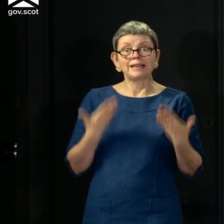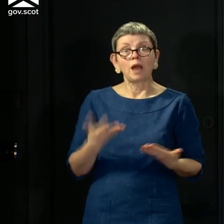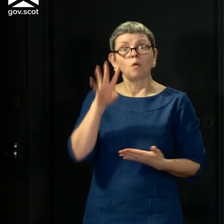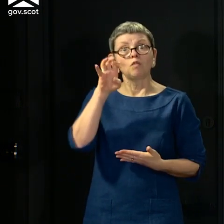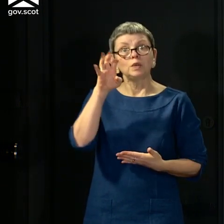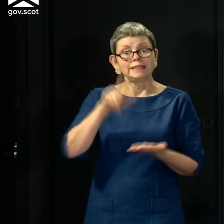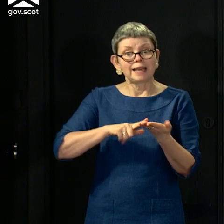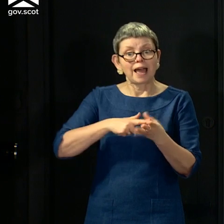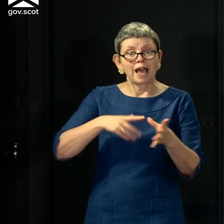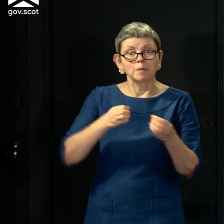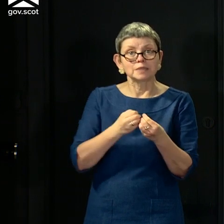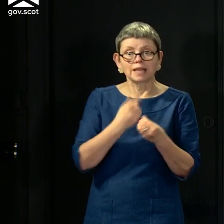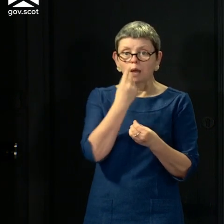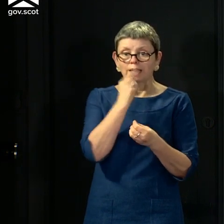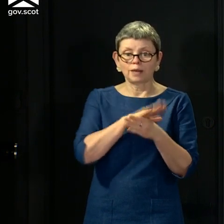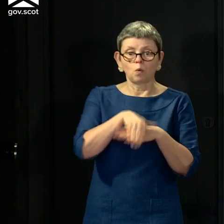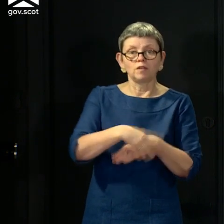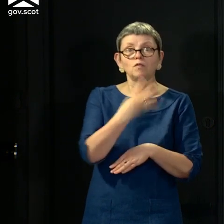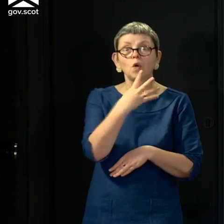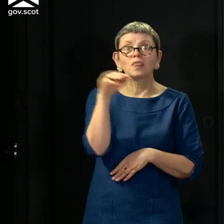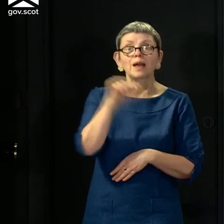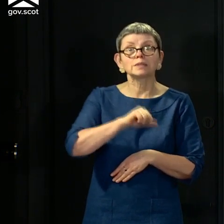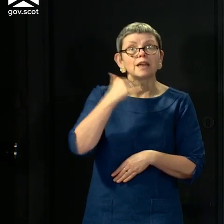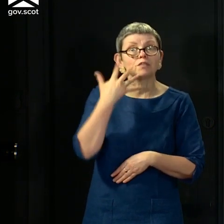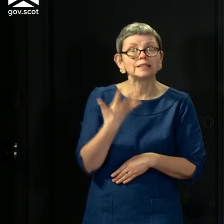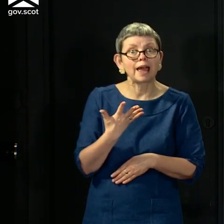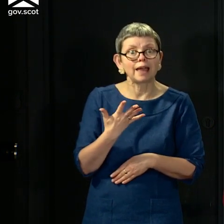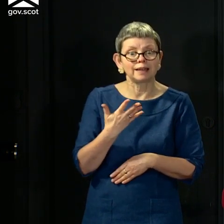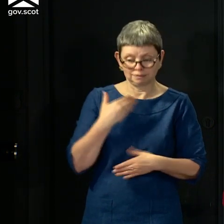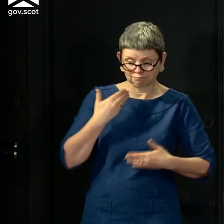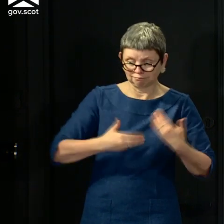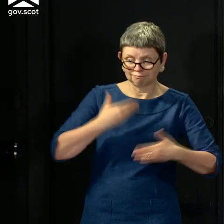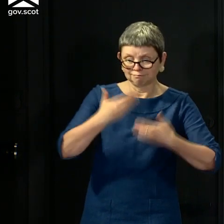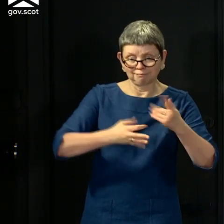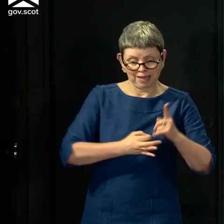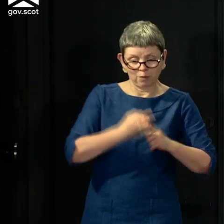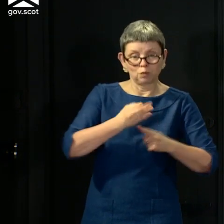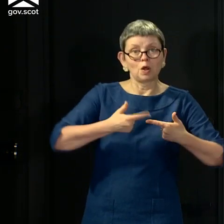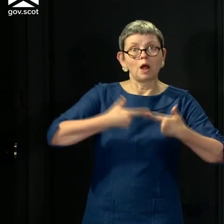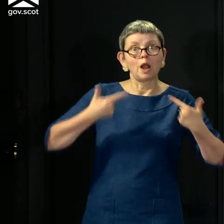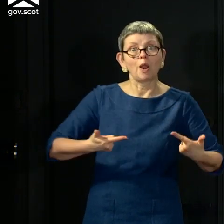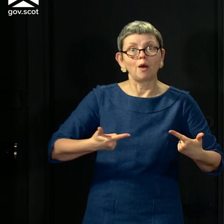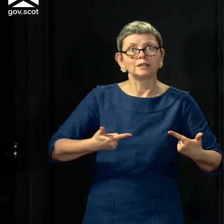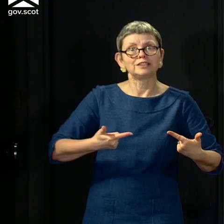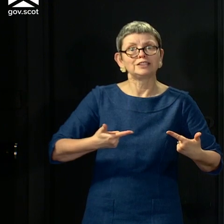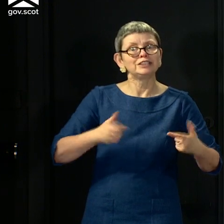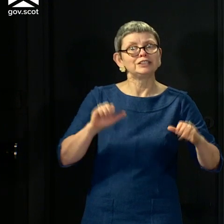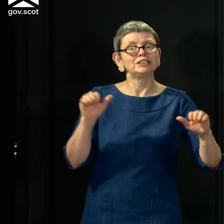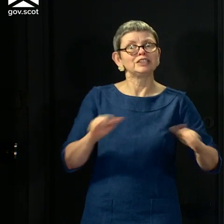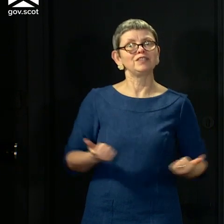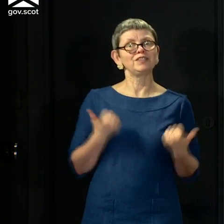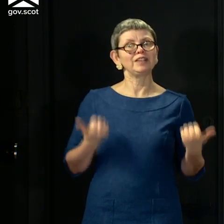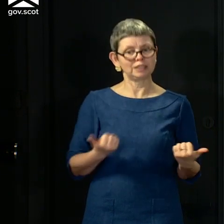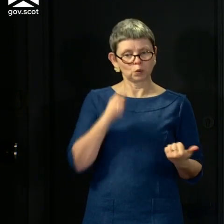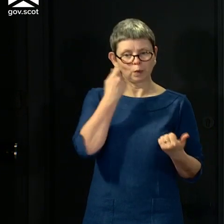within them right now over 4,000 tests a day. That process is not finished. We need to continue to build it, particularly as we